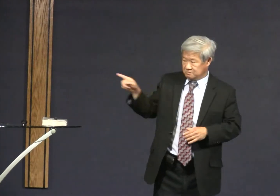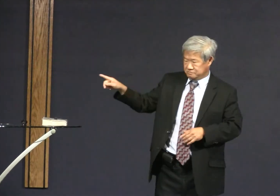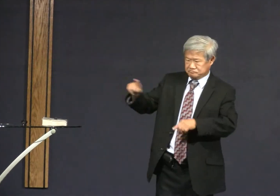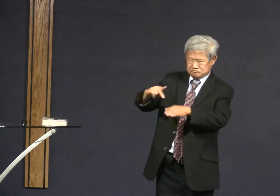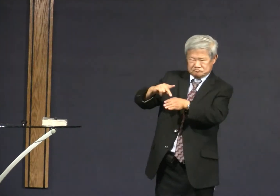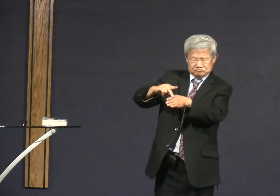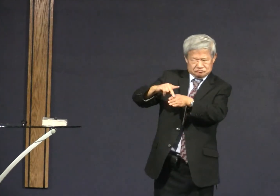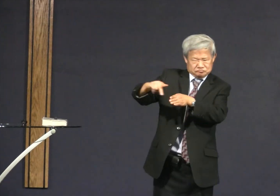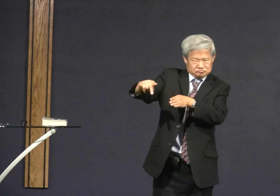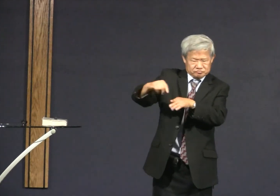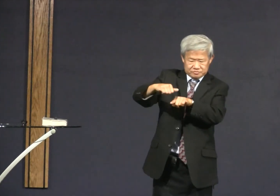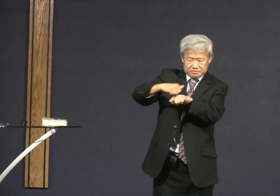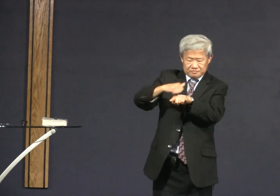can go in and get